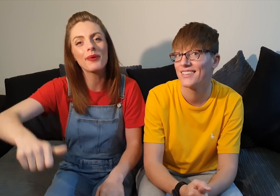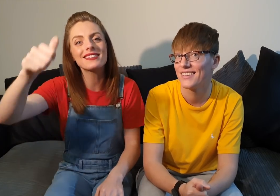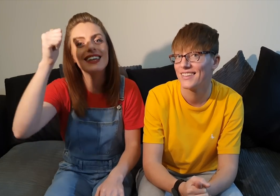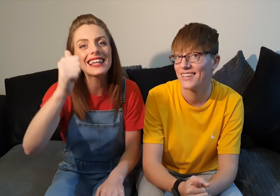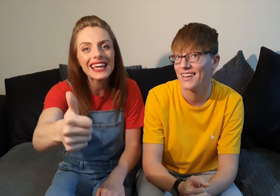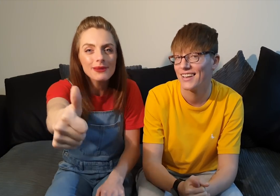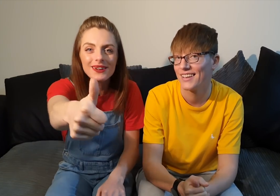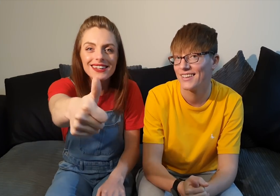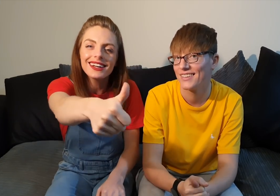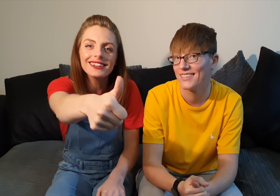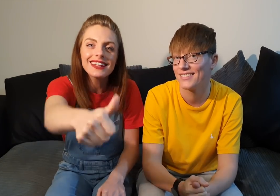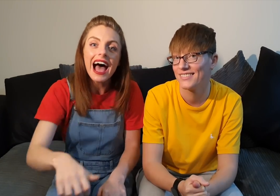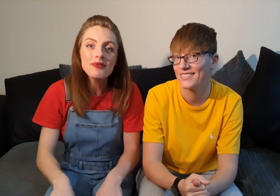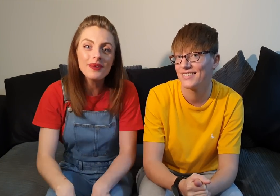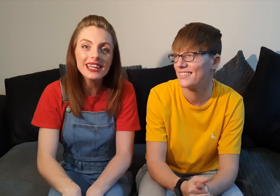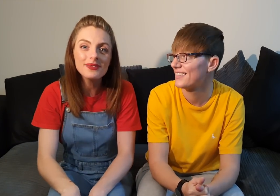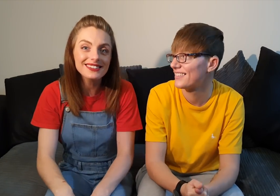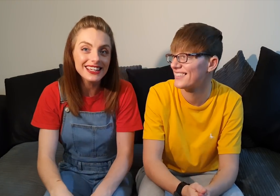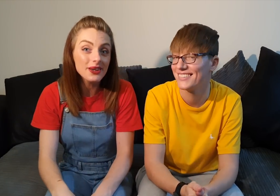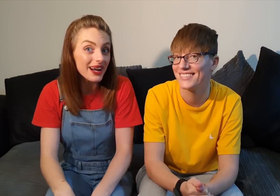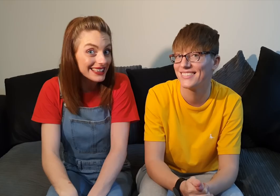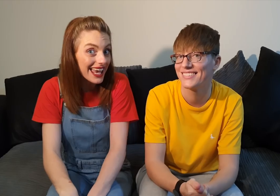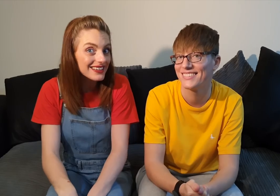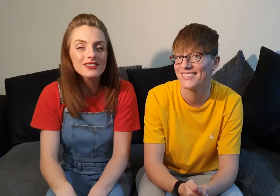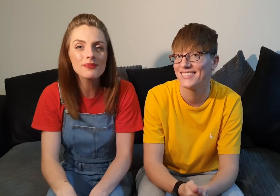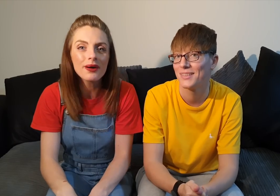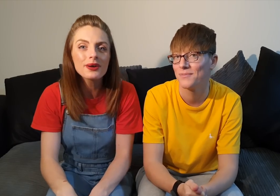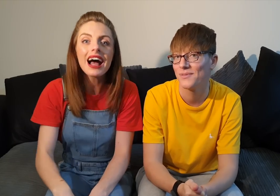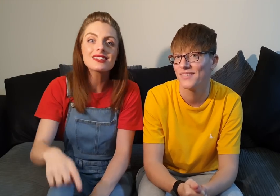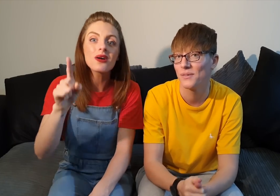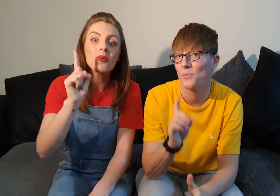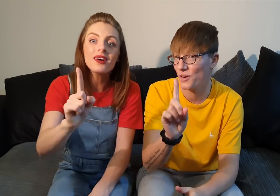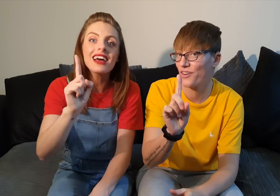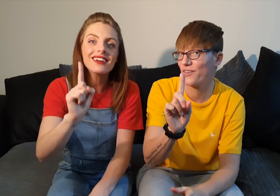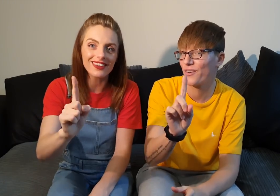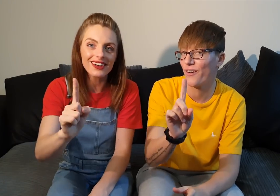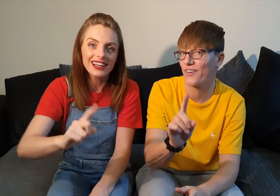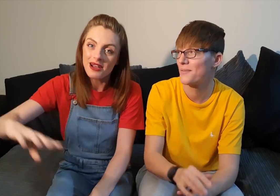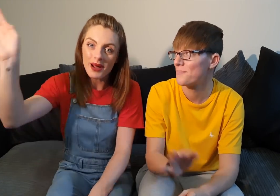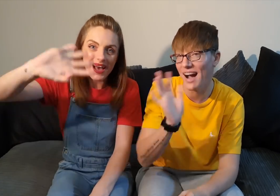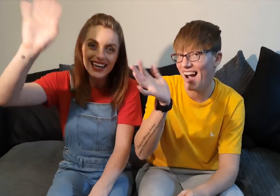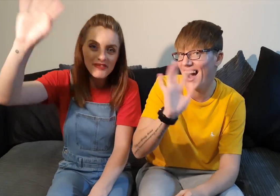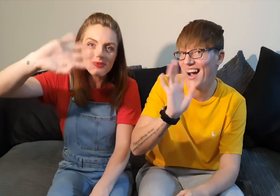press the like button and we will see you again tomorrow at one o'clock bye bye everyone